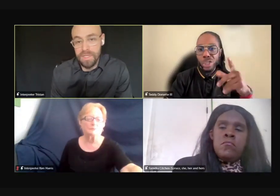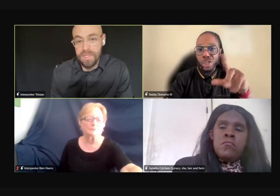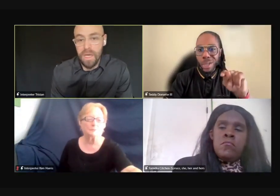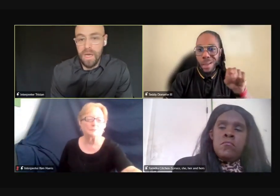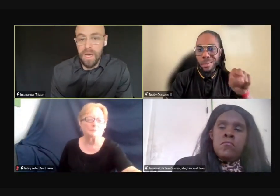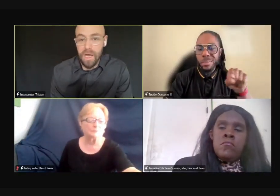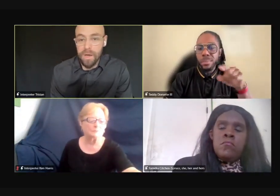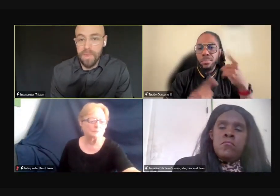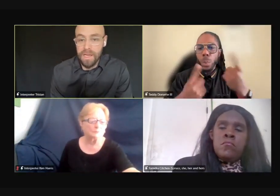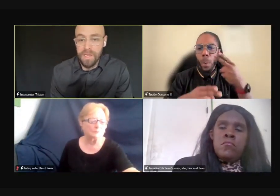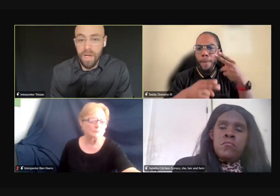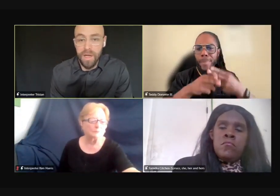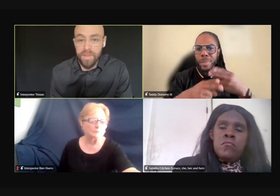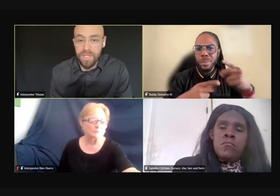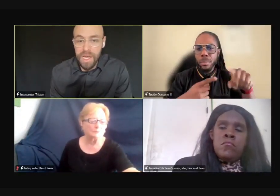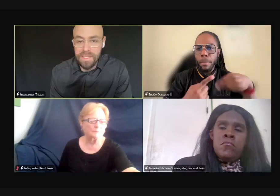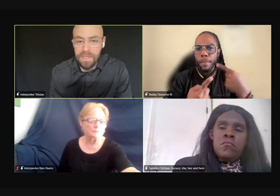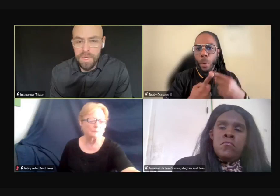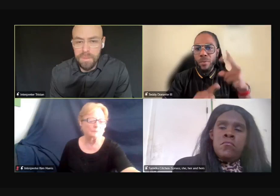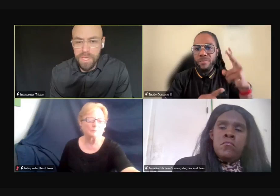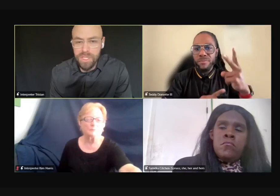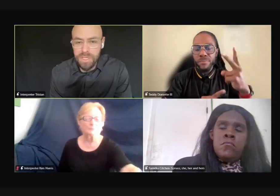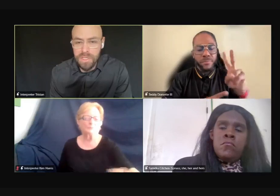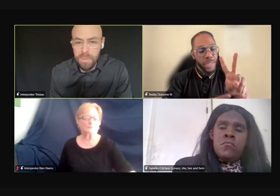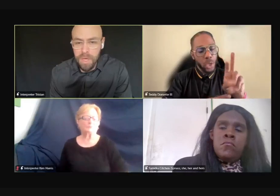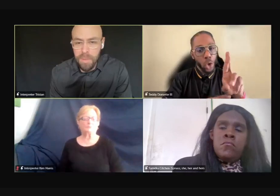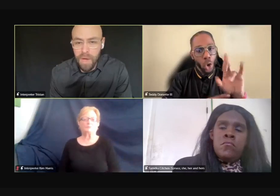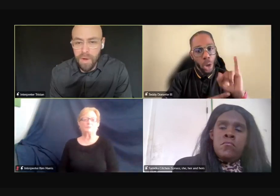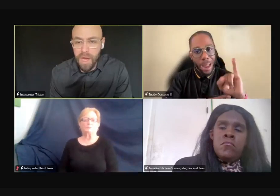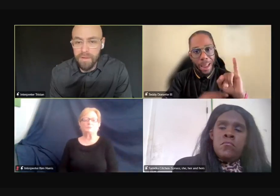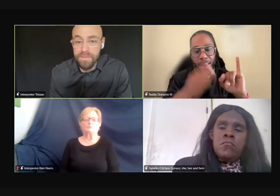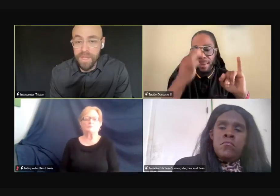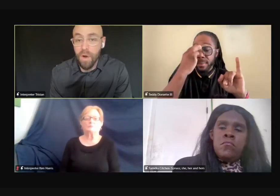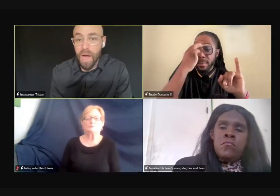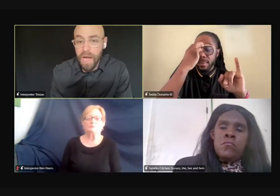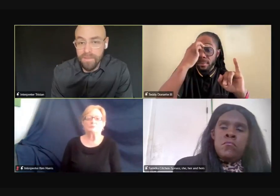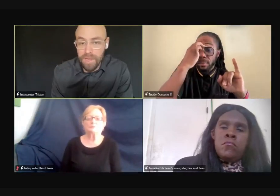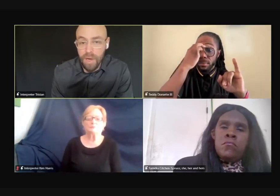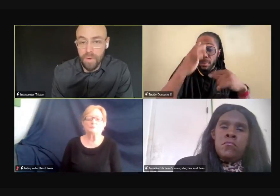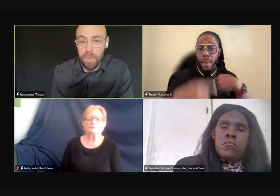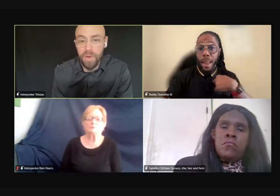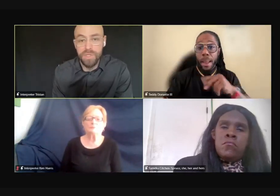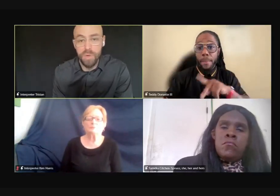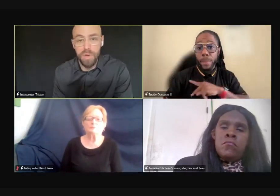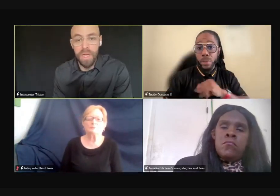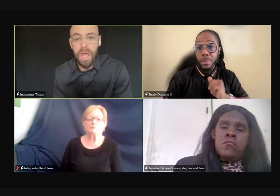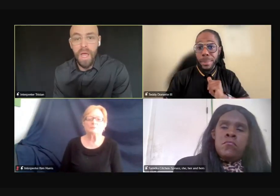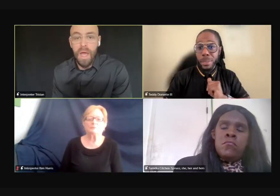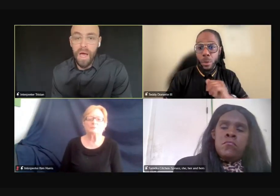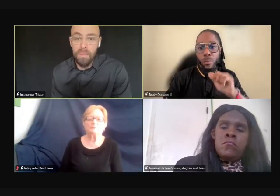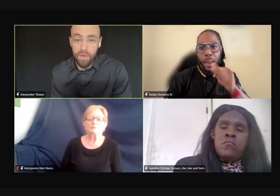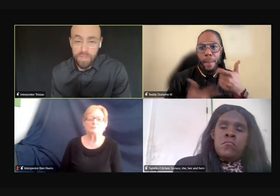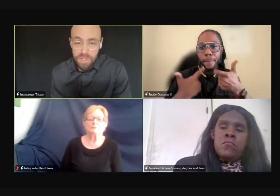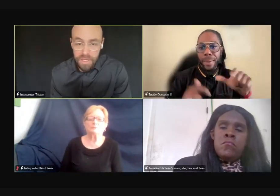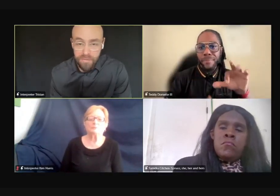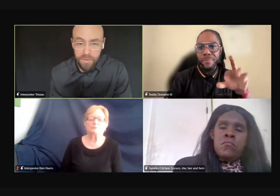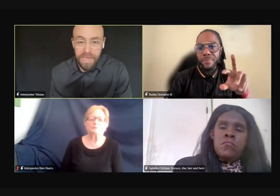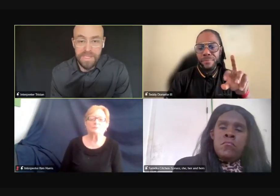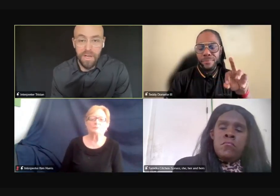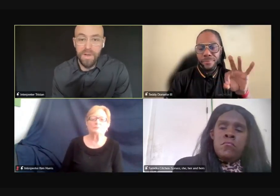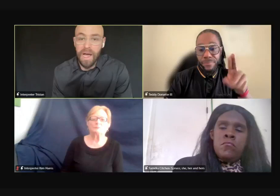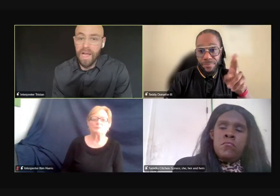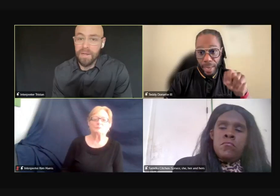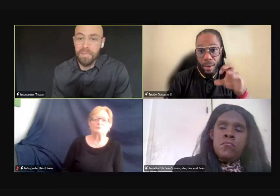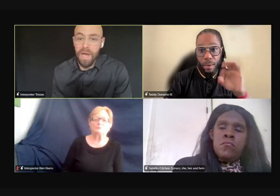in their captionings. I saw in the chat, somebody mentioned something about VRI, video remote interpreting. Personally,